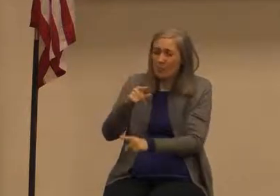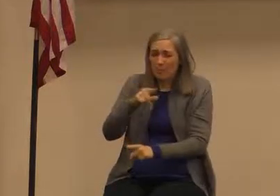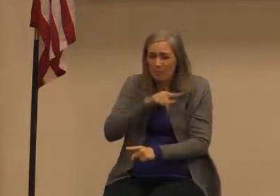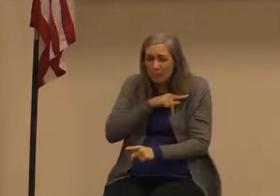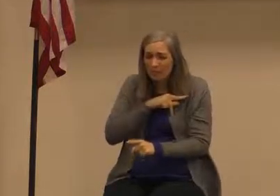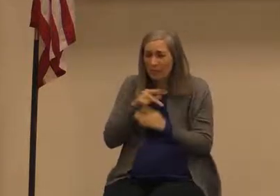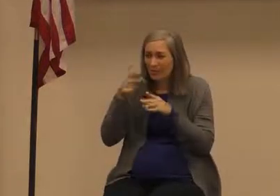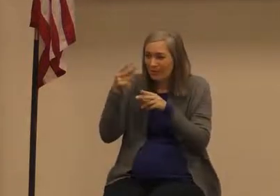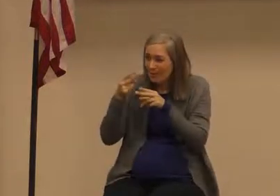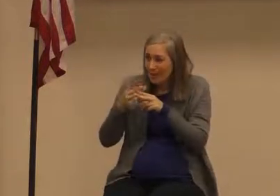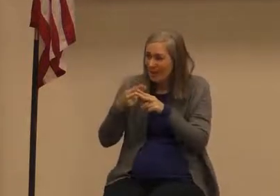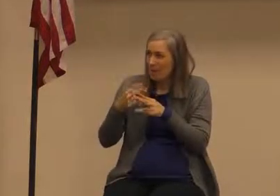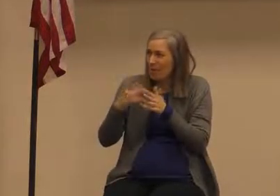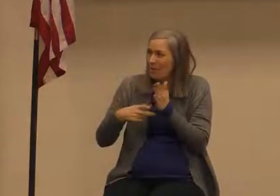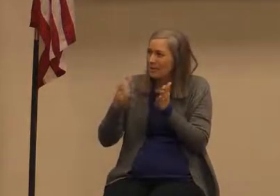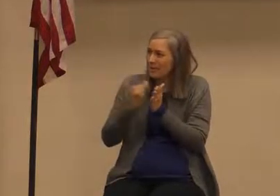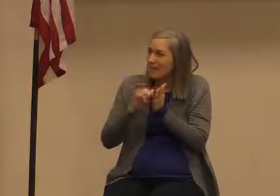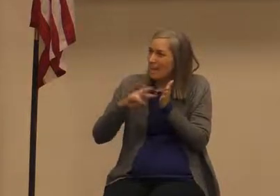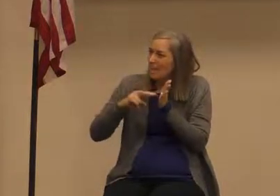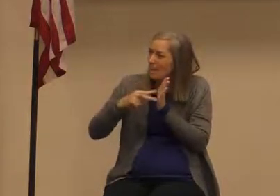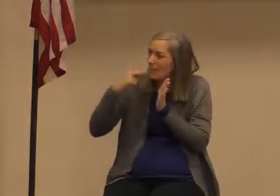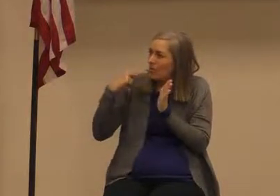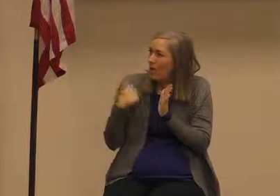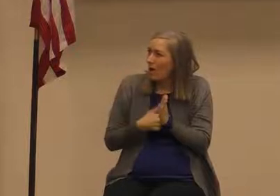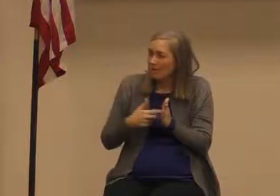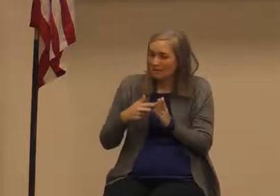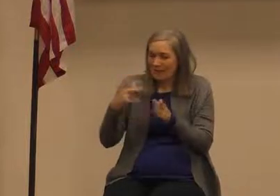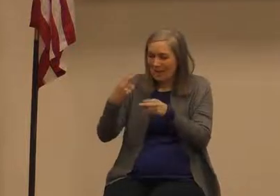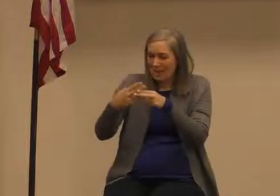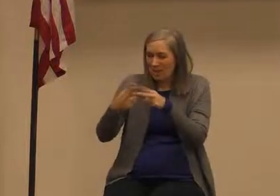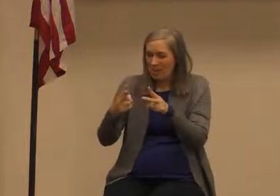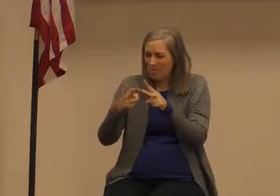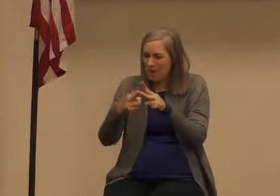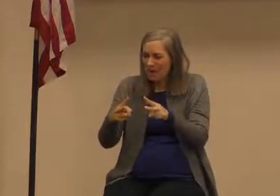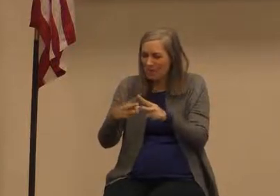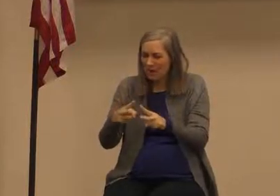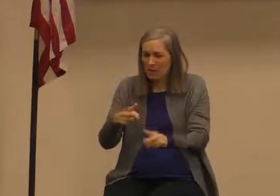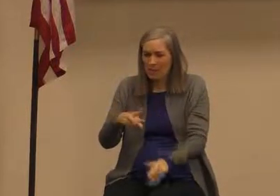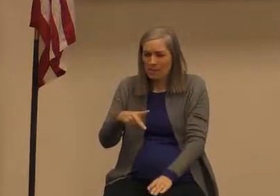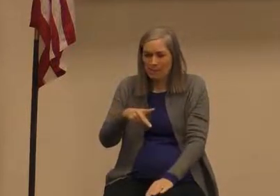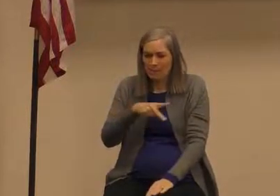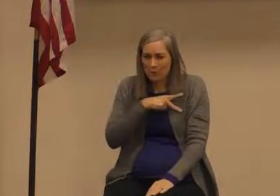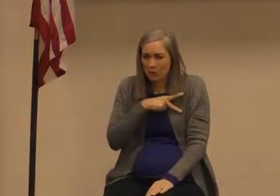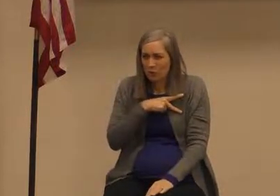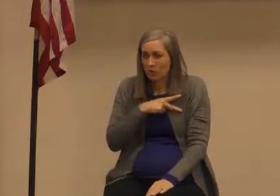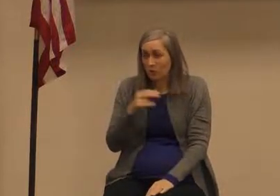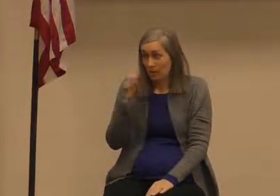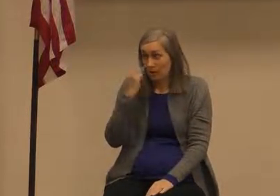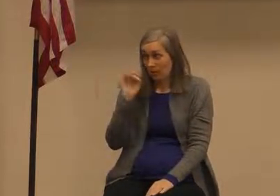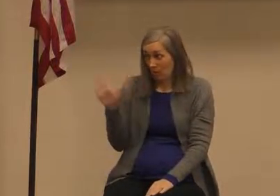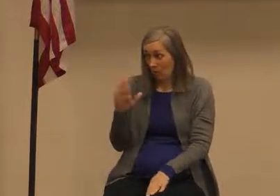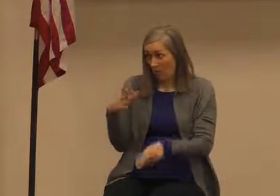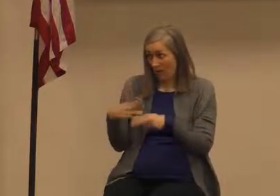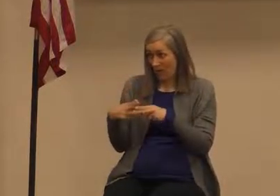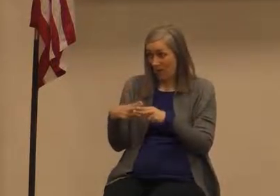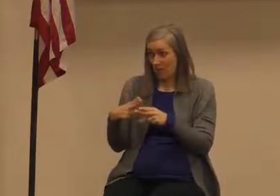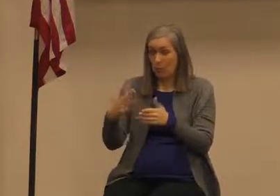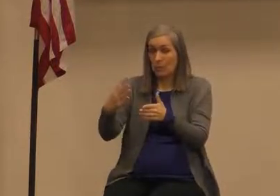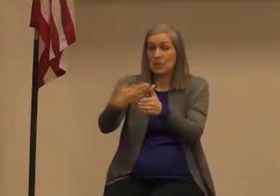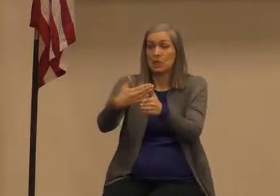that mean for us see a name is a deeply personal thing to share your name is a relational act